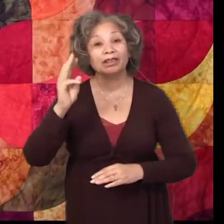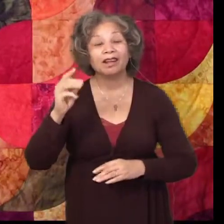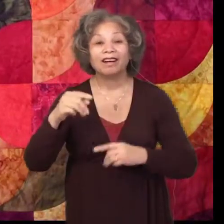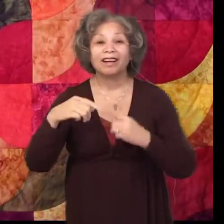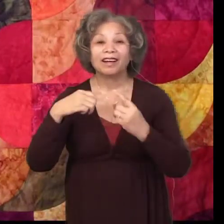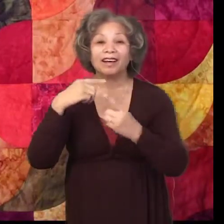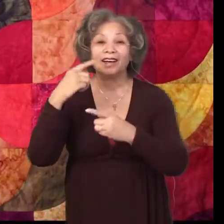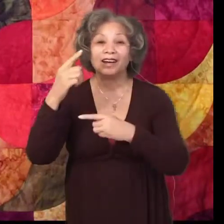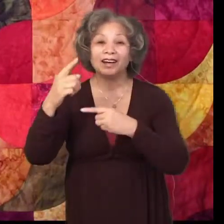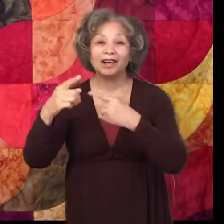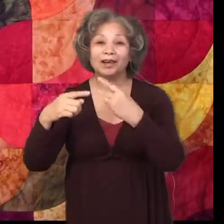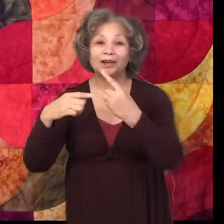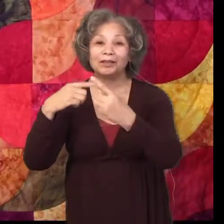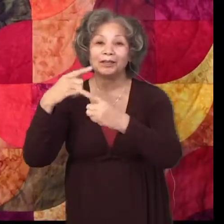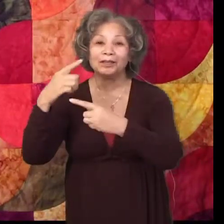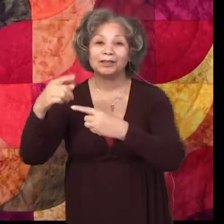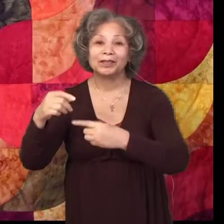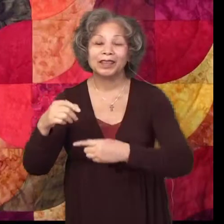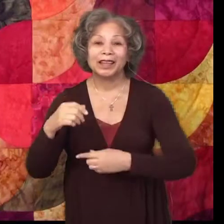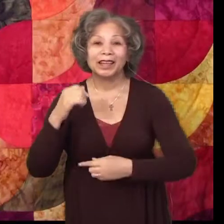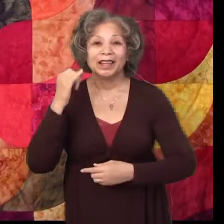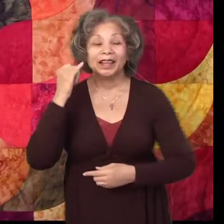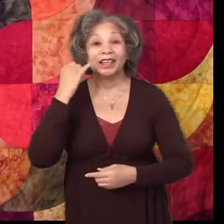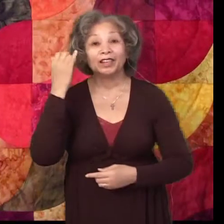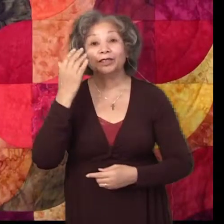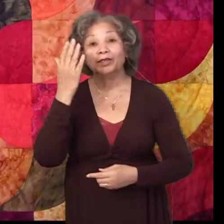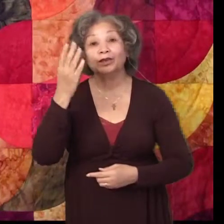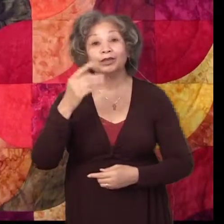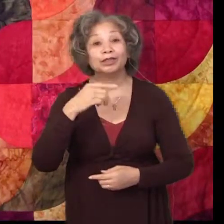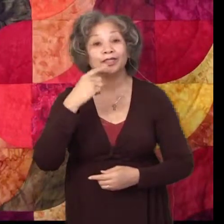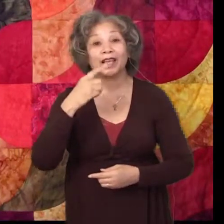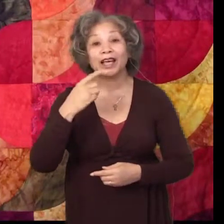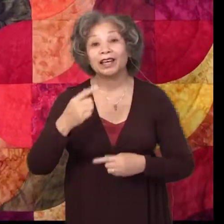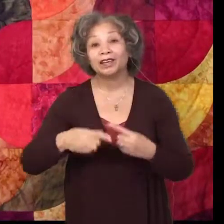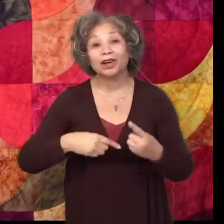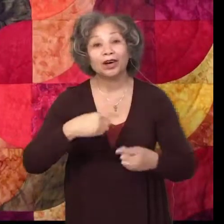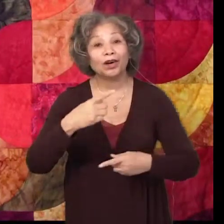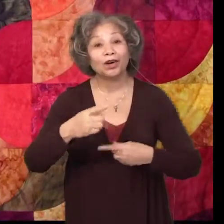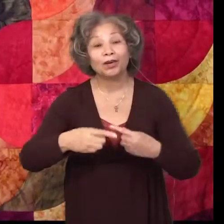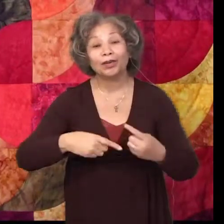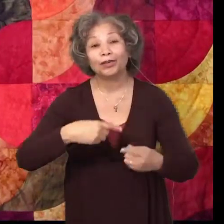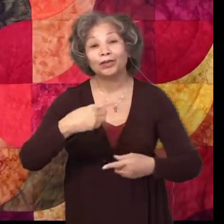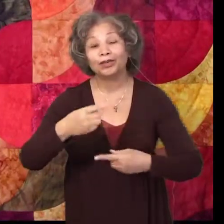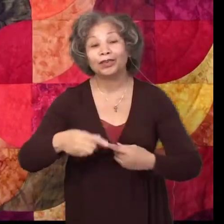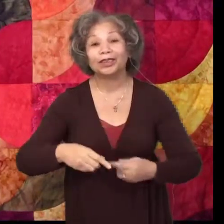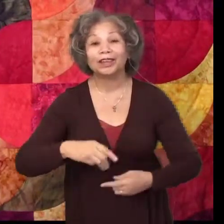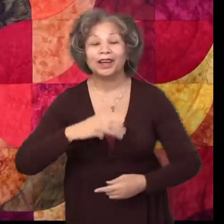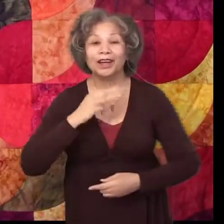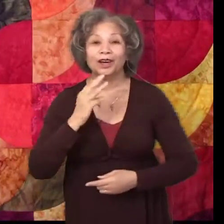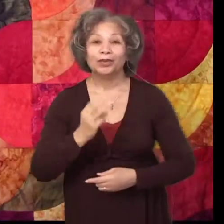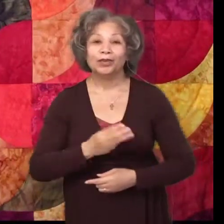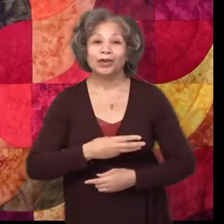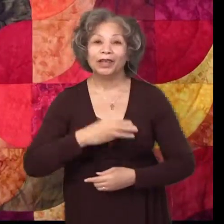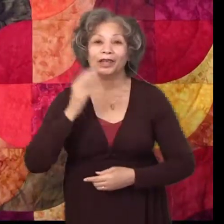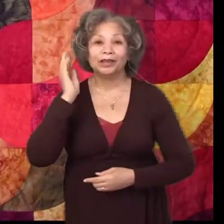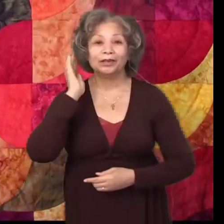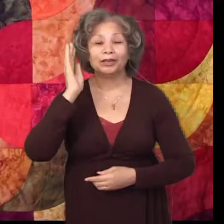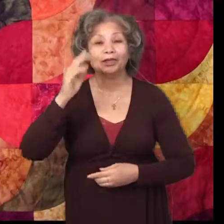come. If you say go, we will